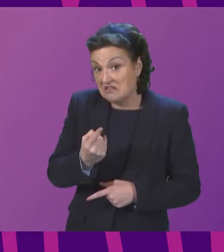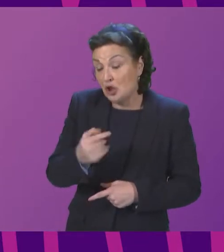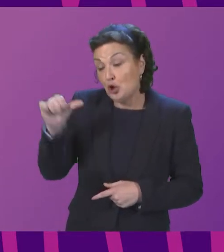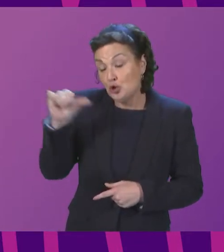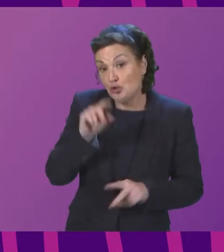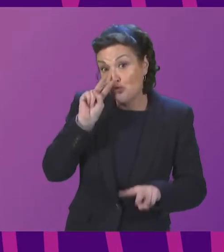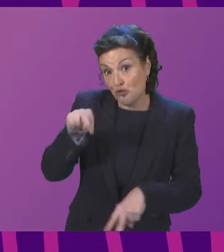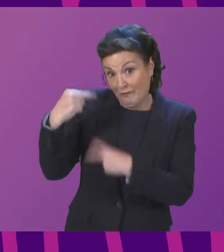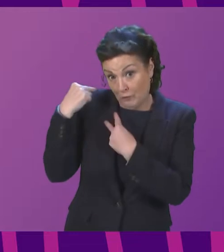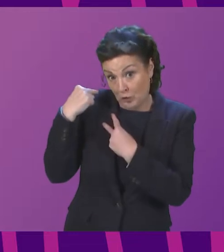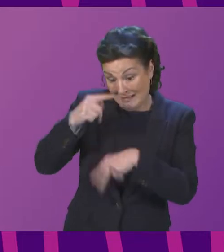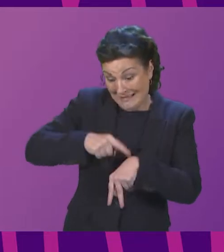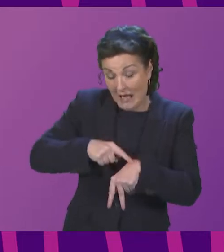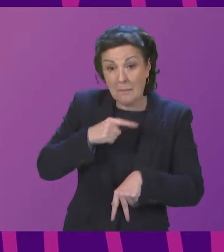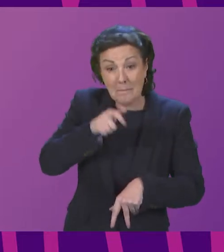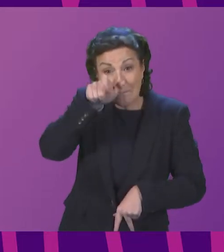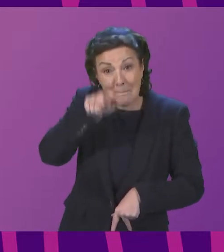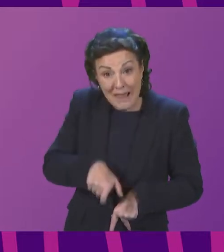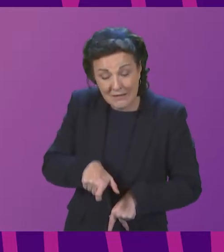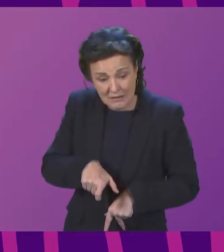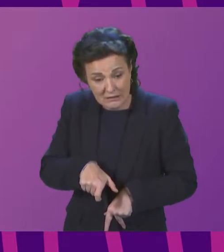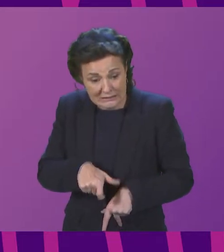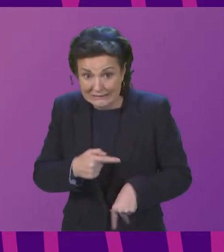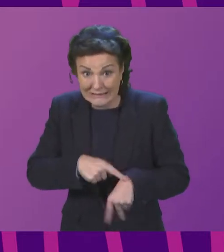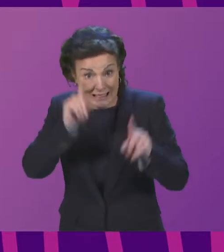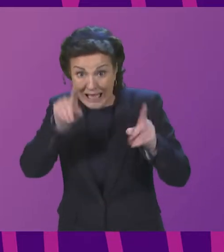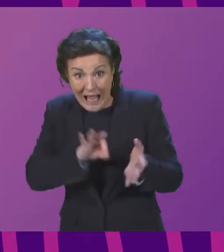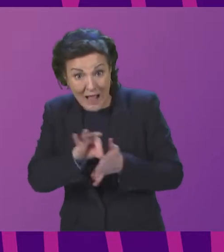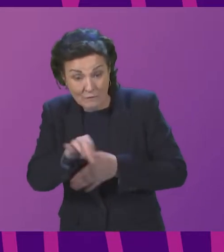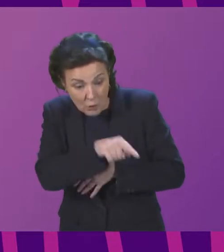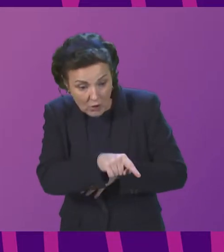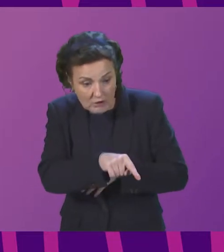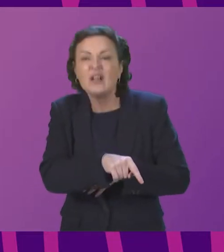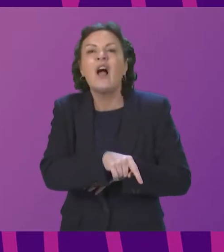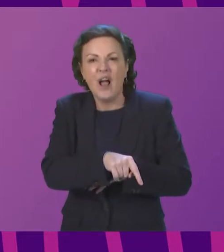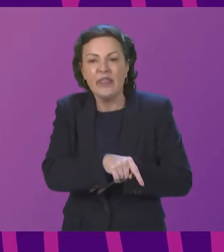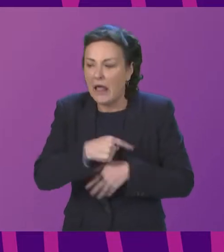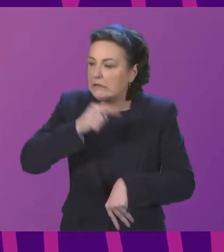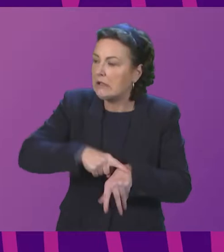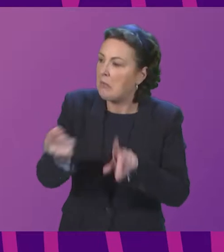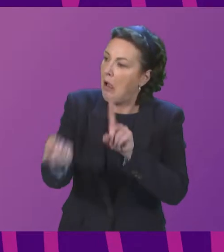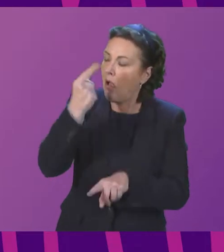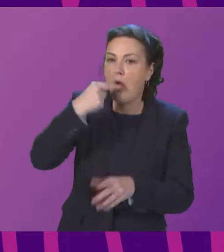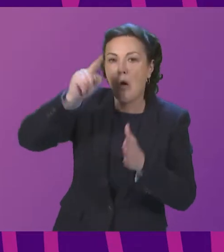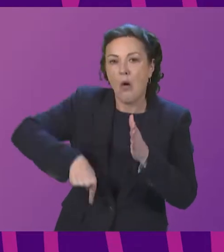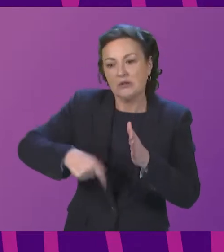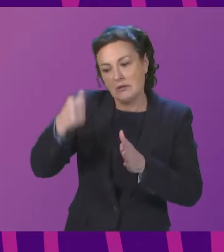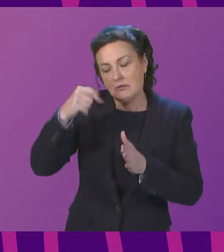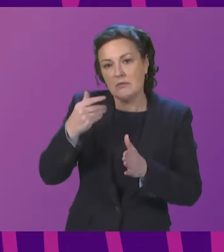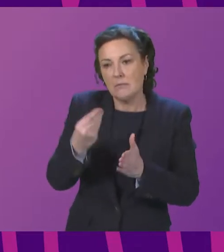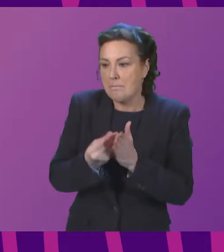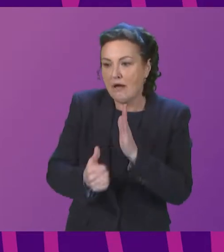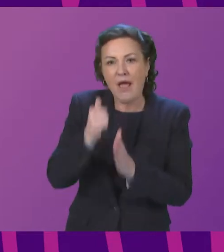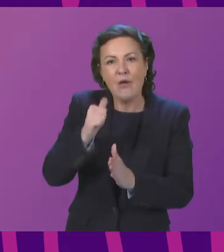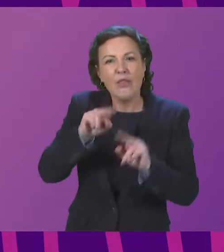the points someone falls behind and the issuing of a summary warrant, as they believe it is currently very short, a review of whether liability